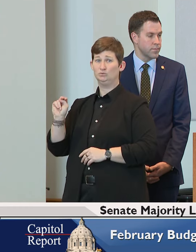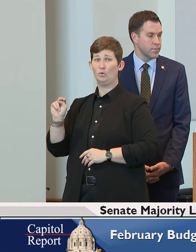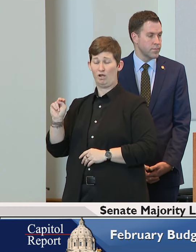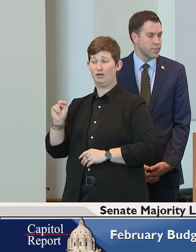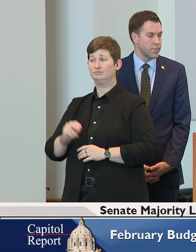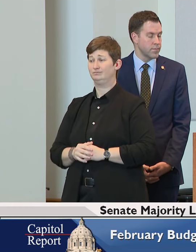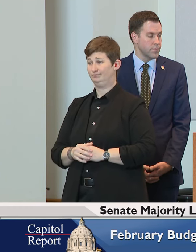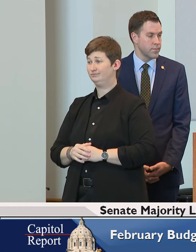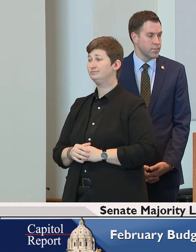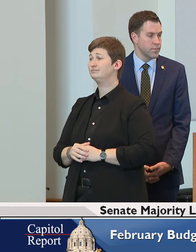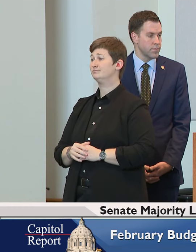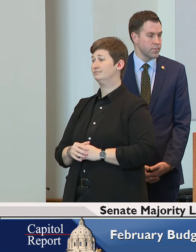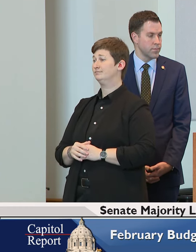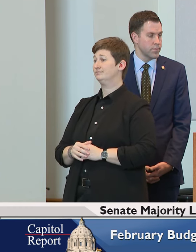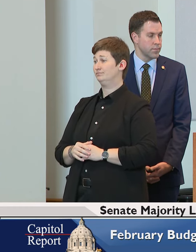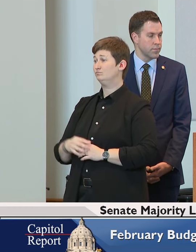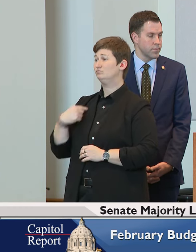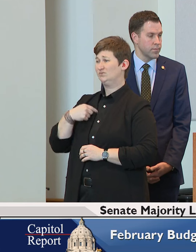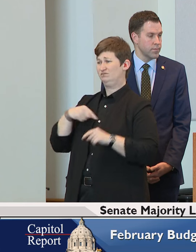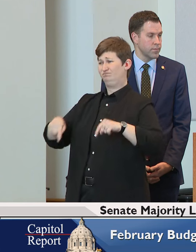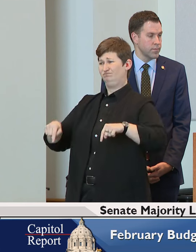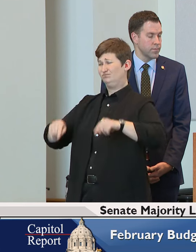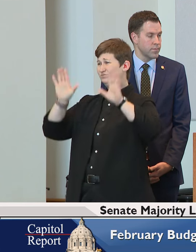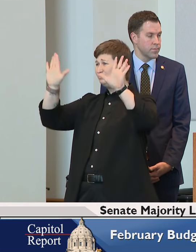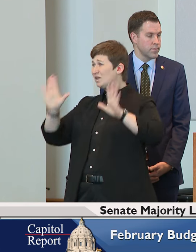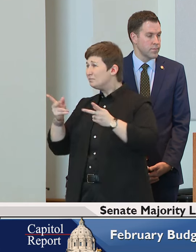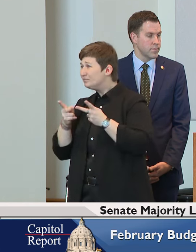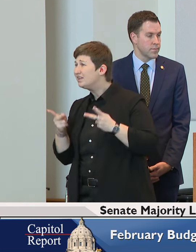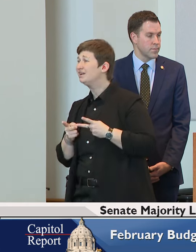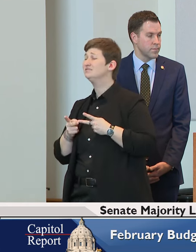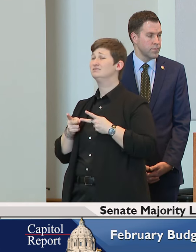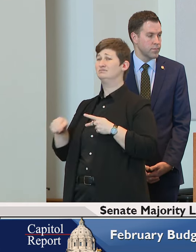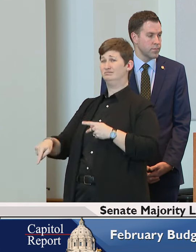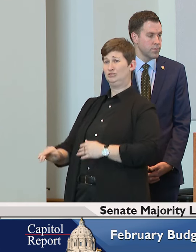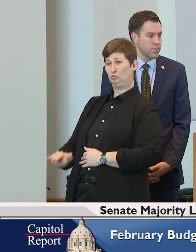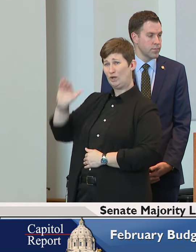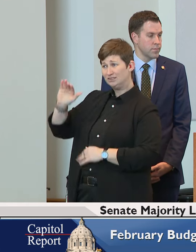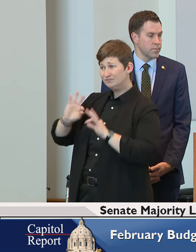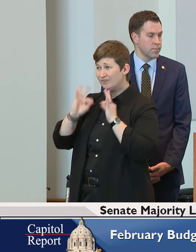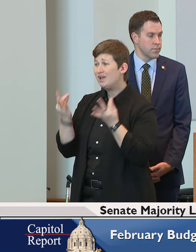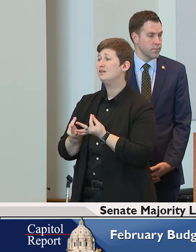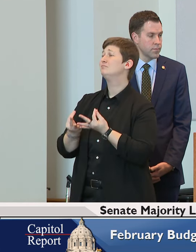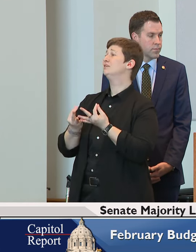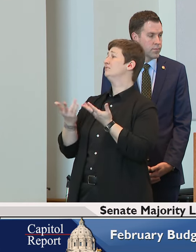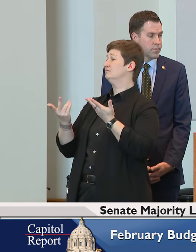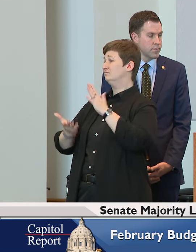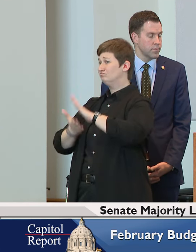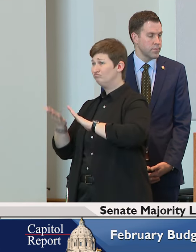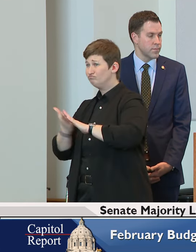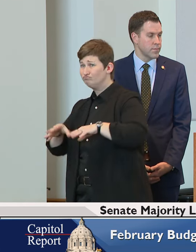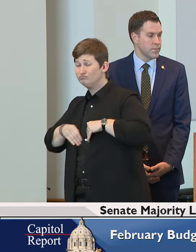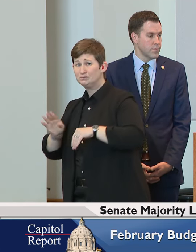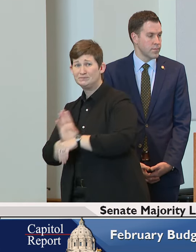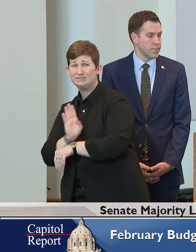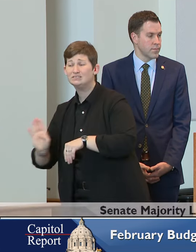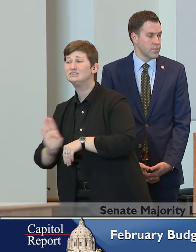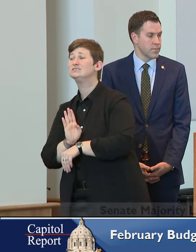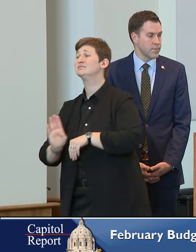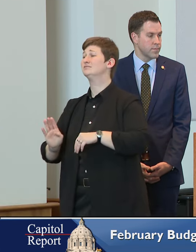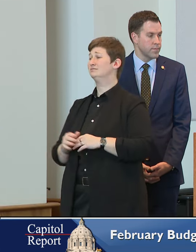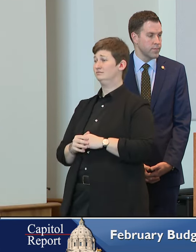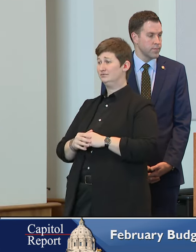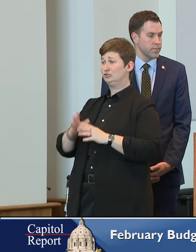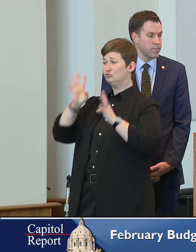We see that this is a great place, Minnesota, to raise families, to run a business, and to experience opportunity